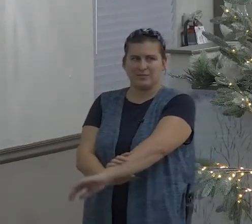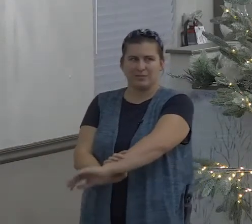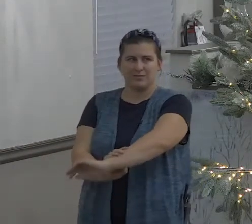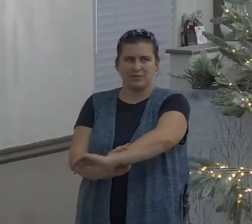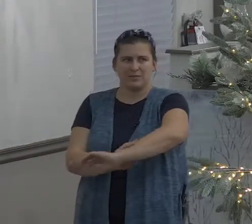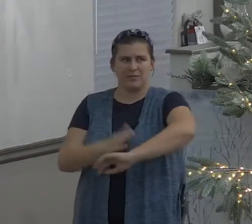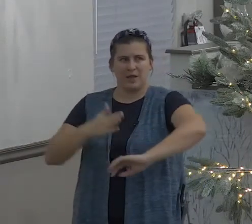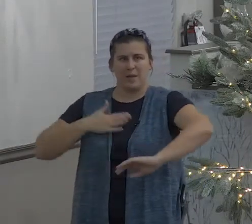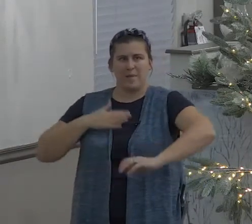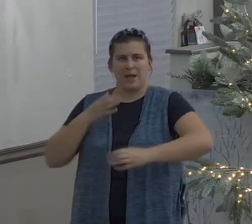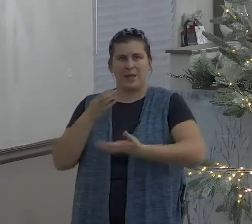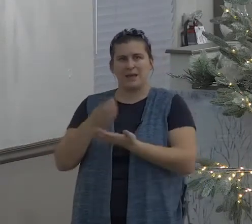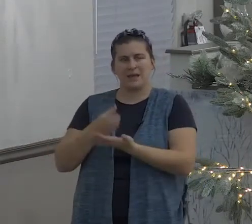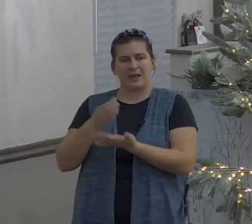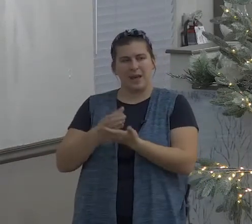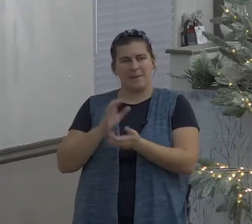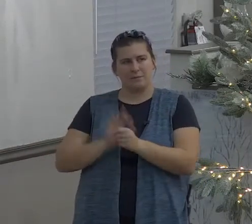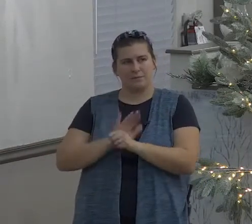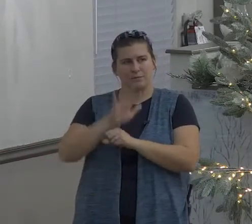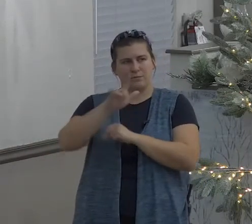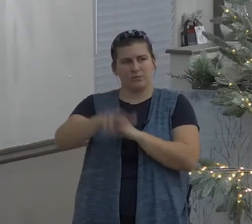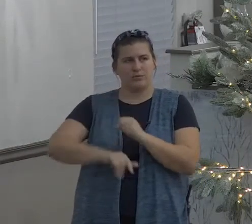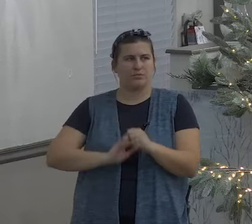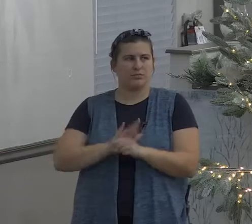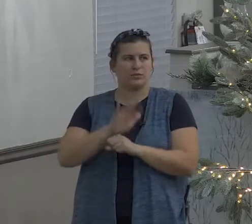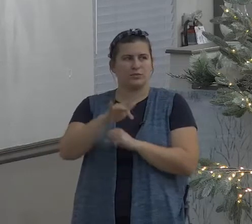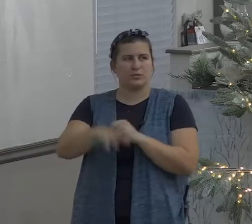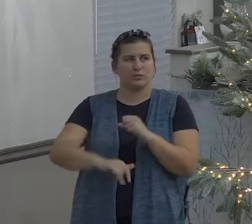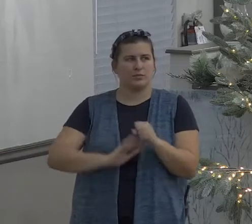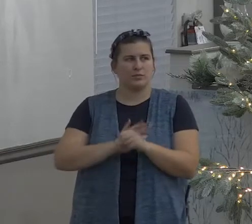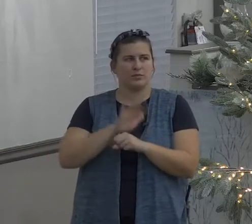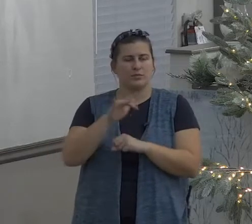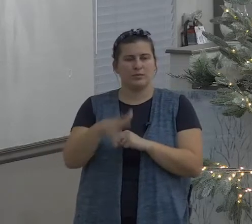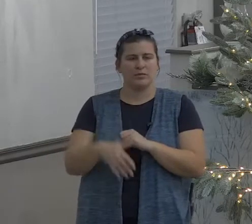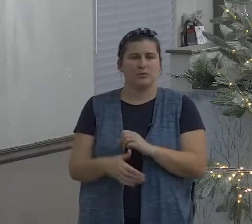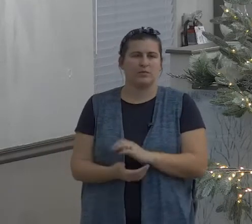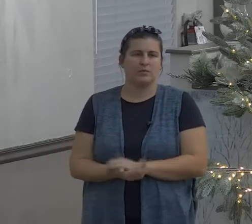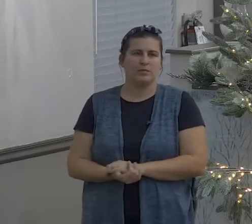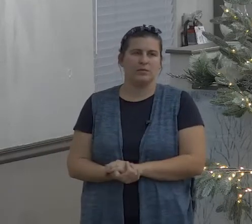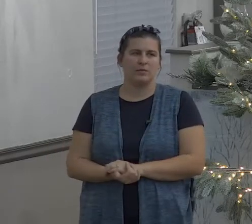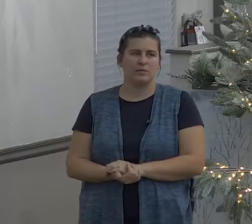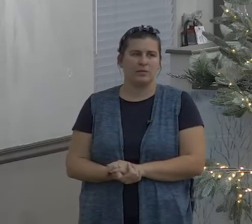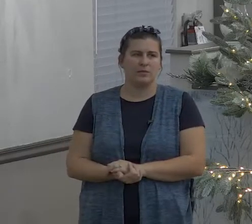but I have chosen you God said